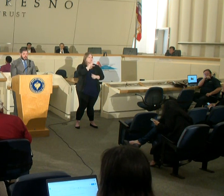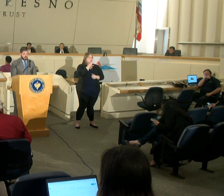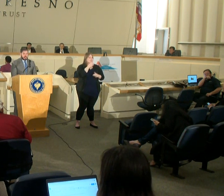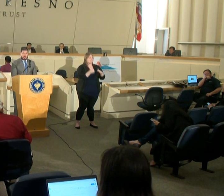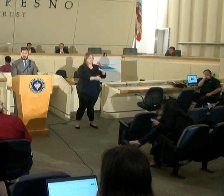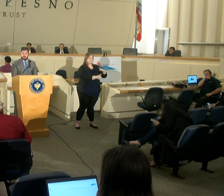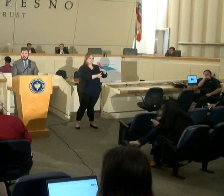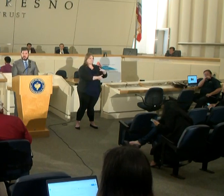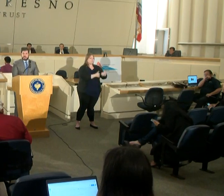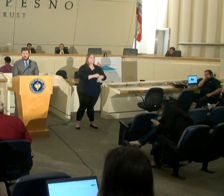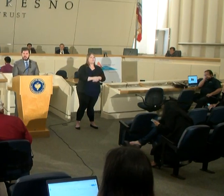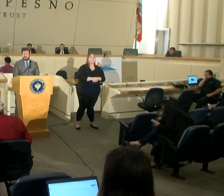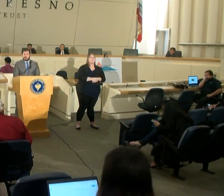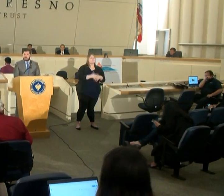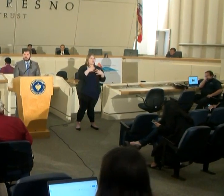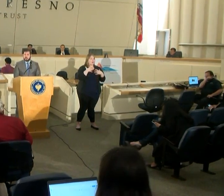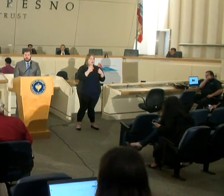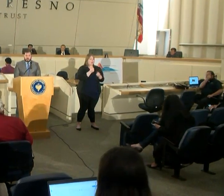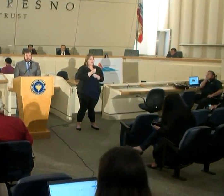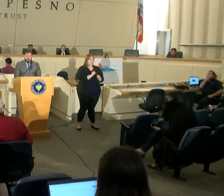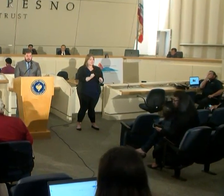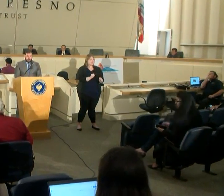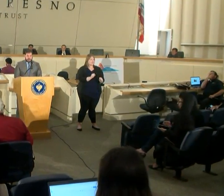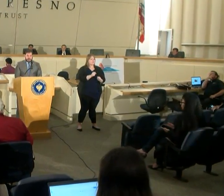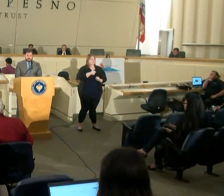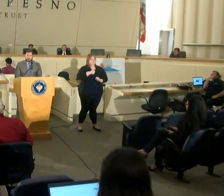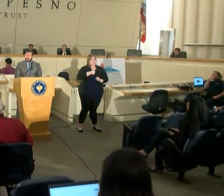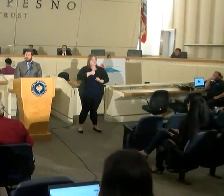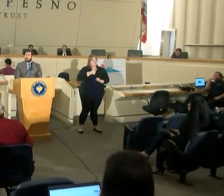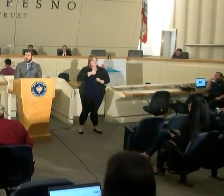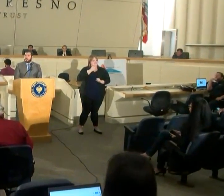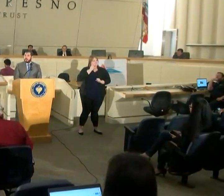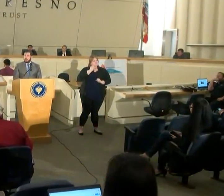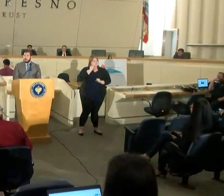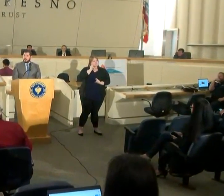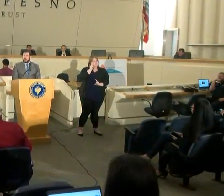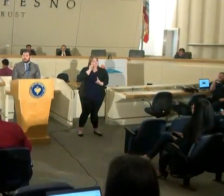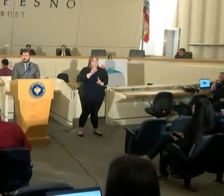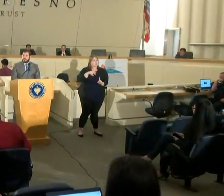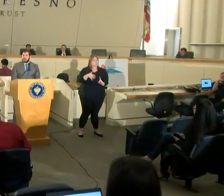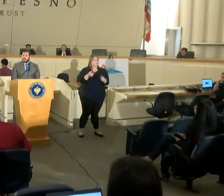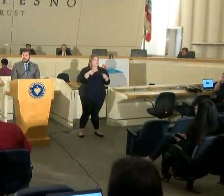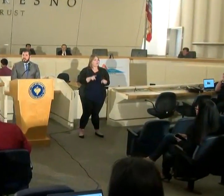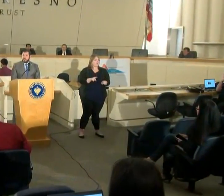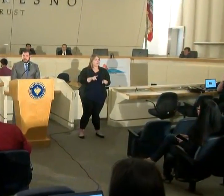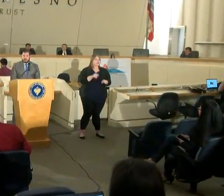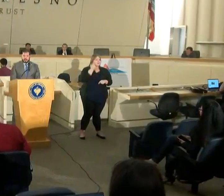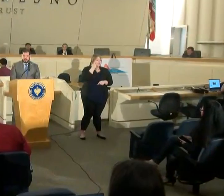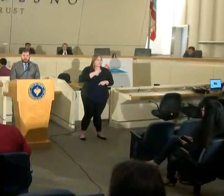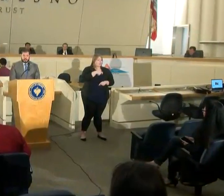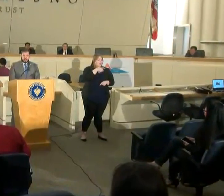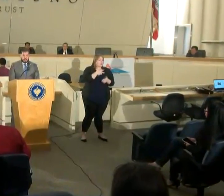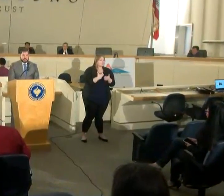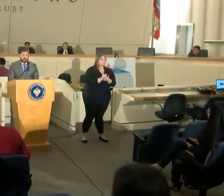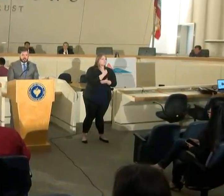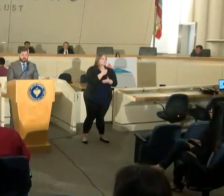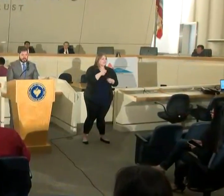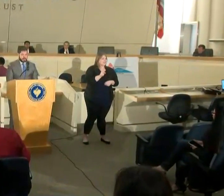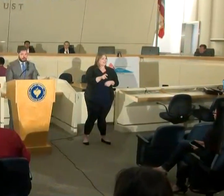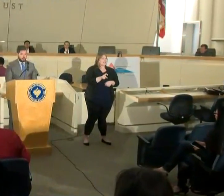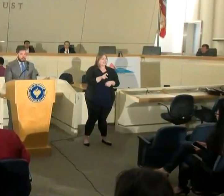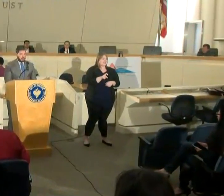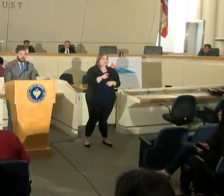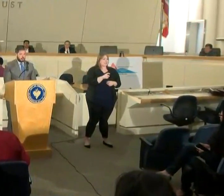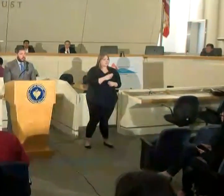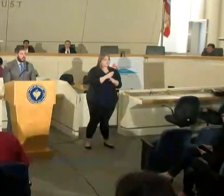to health and safety i've seen as a doctor what happens if we don't take the necessary precautions to